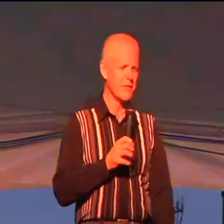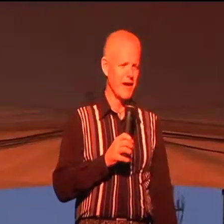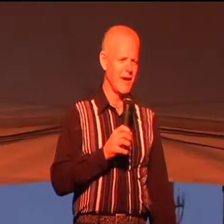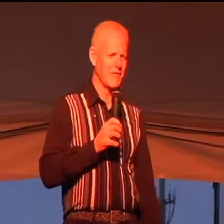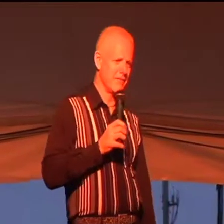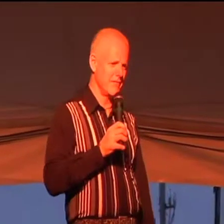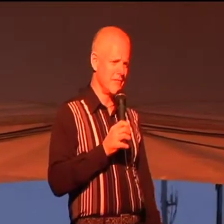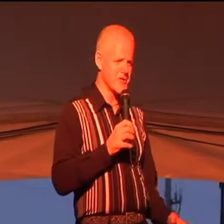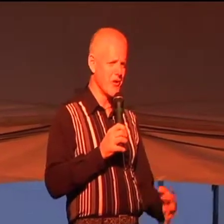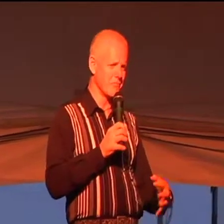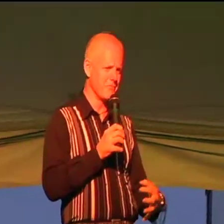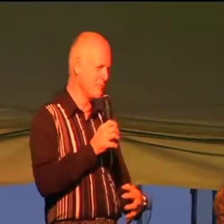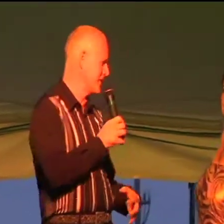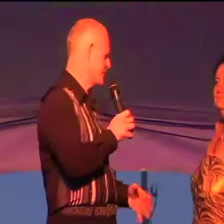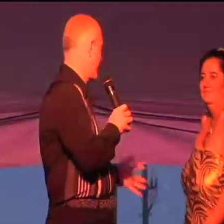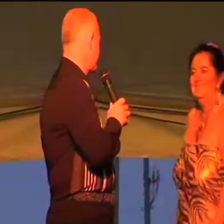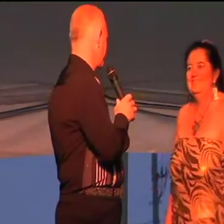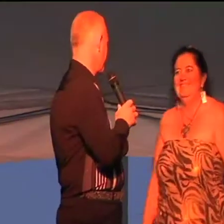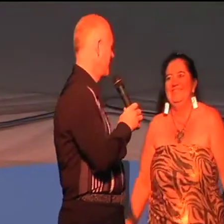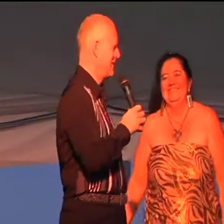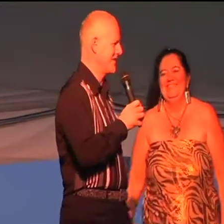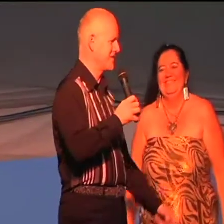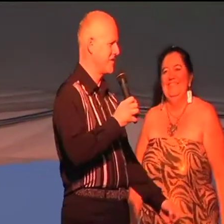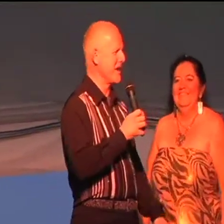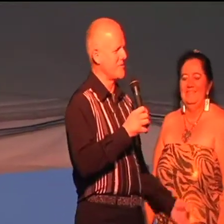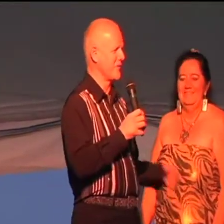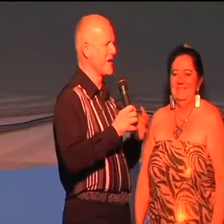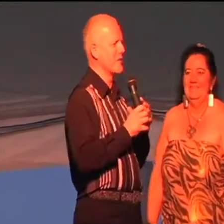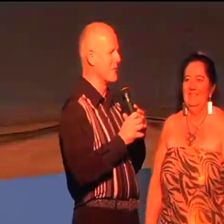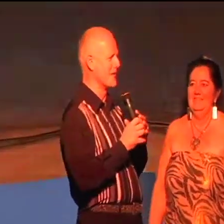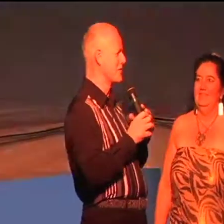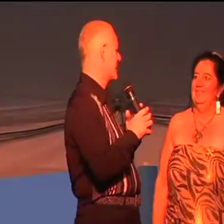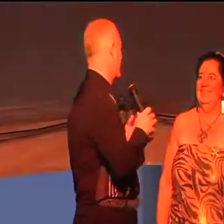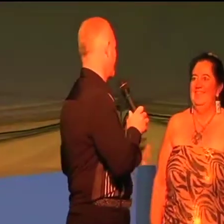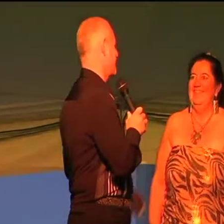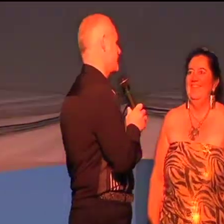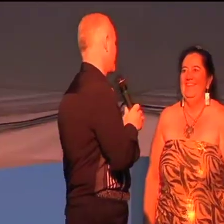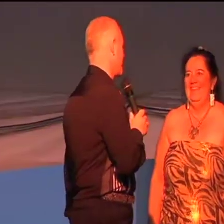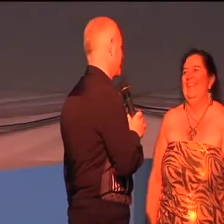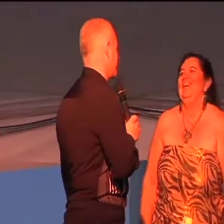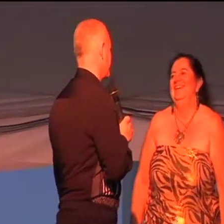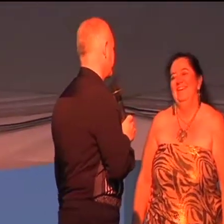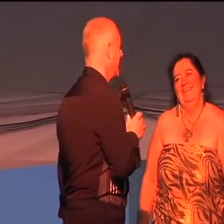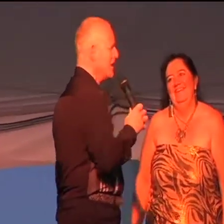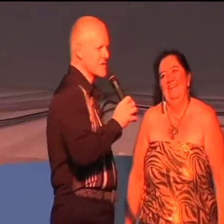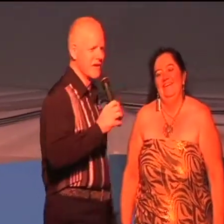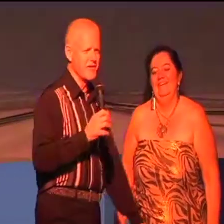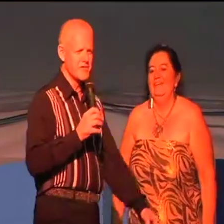you ever had a song being signed before? And I said, I've signed a few things but I've never had this song signed before. So ladies